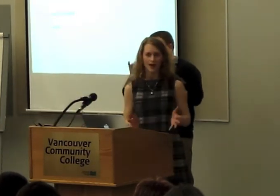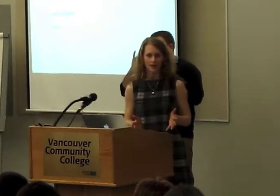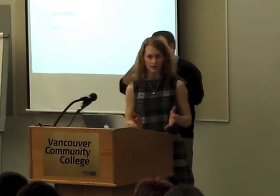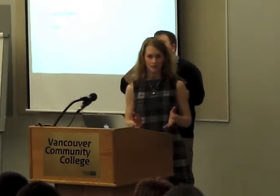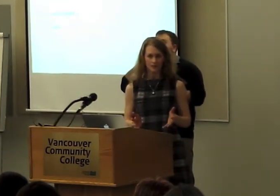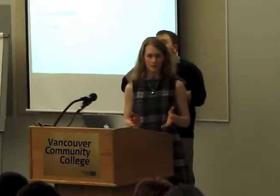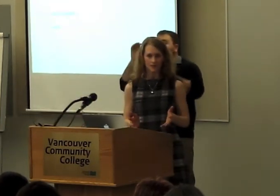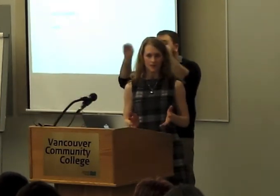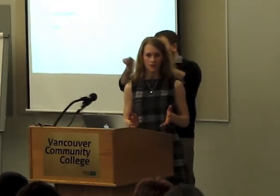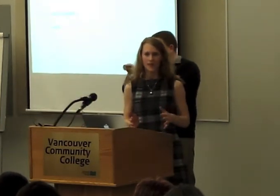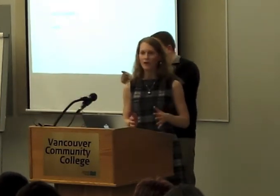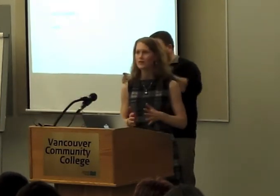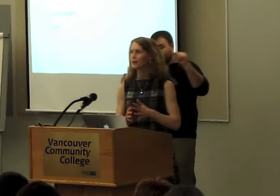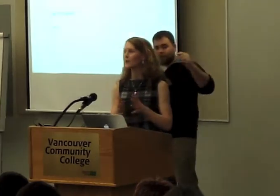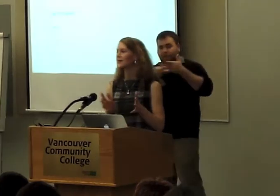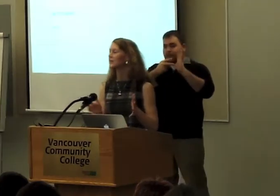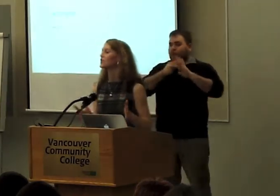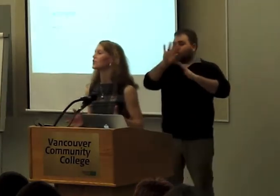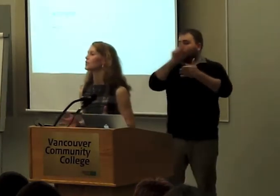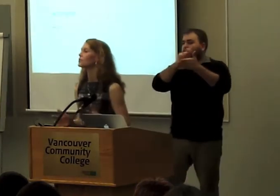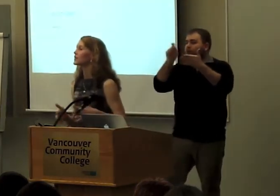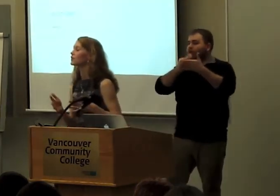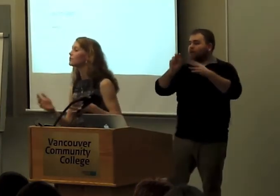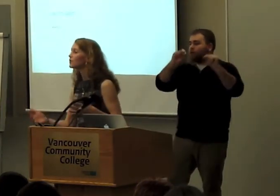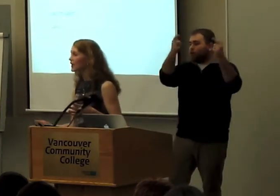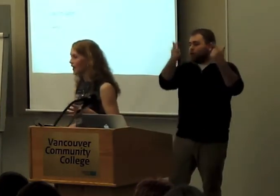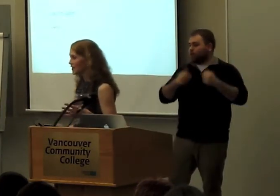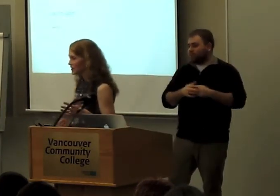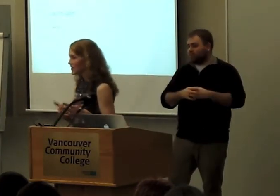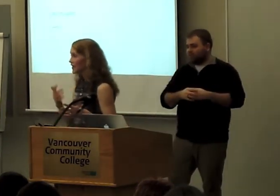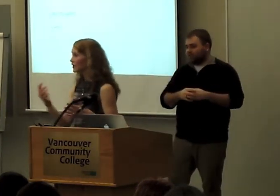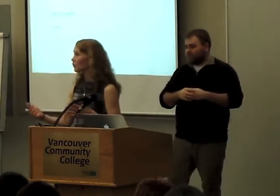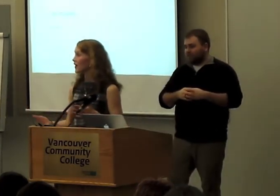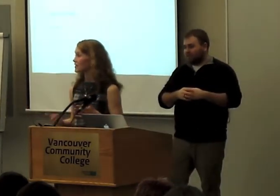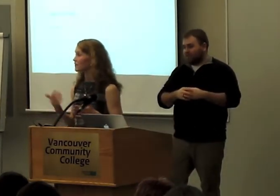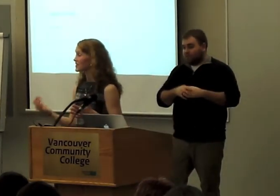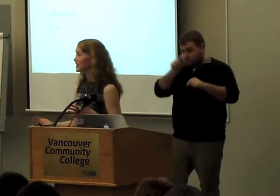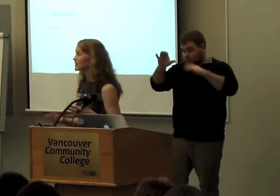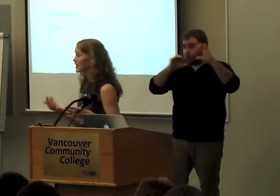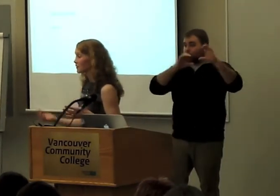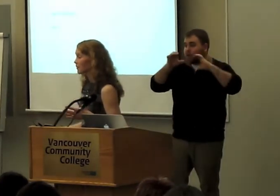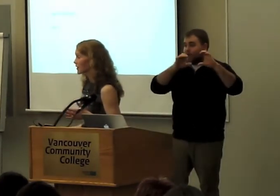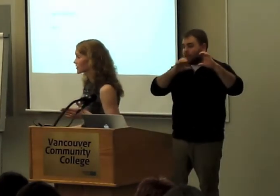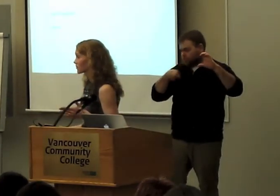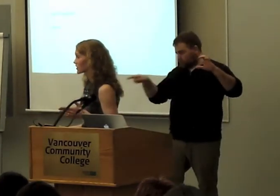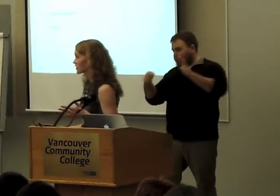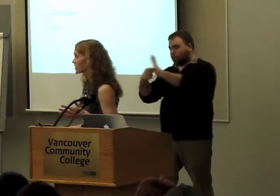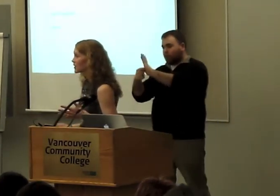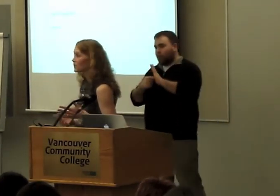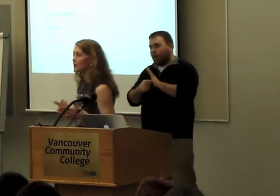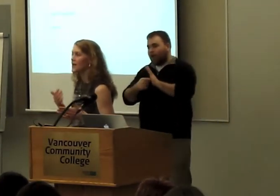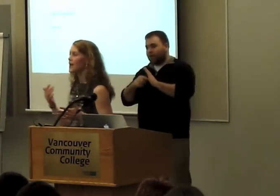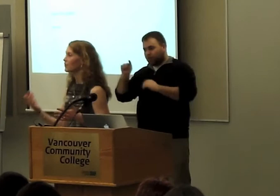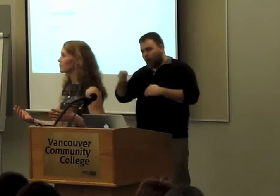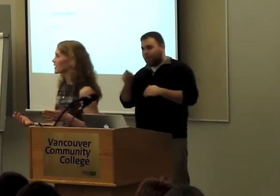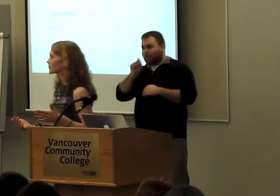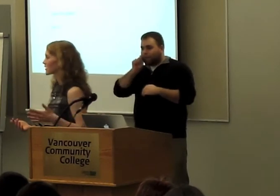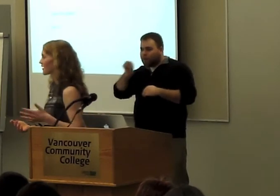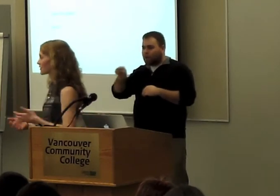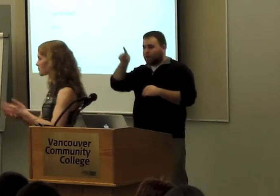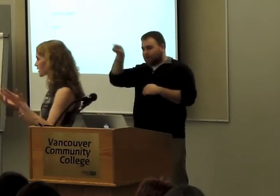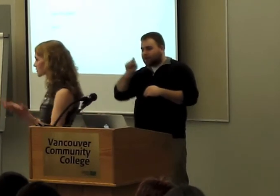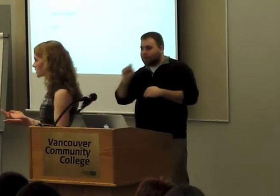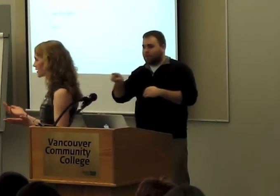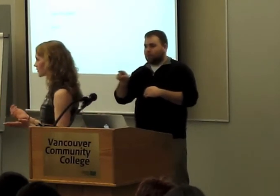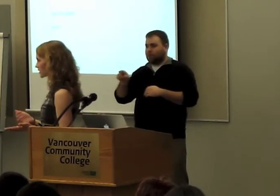impact they had. Without the ability to use and communicate in the ways facilitated by punctuation, we would never be